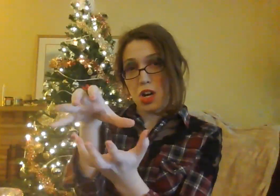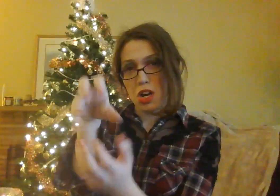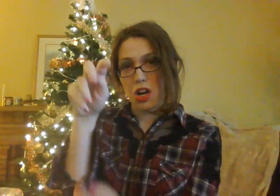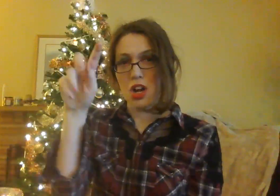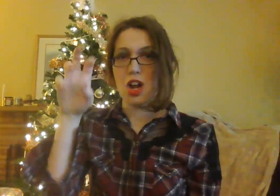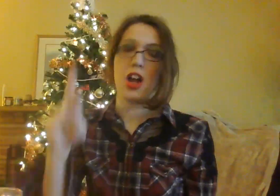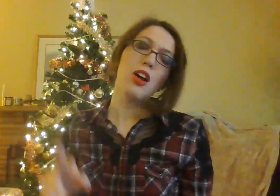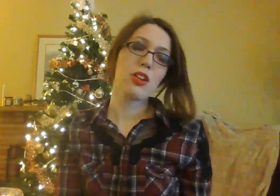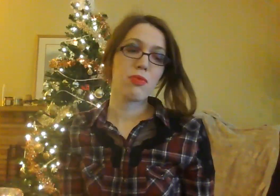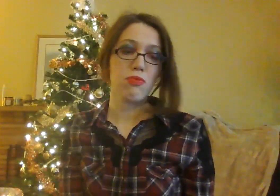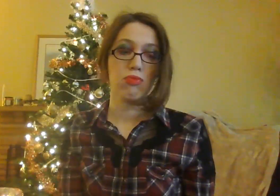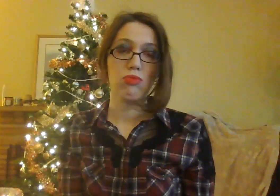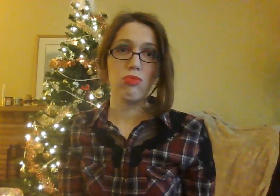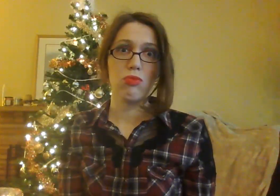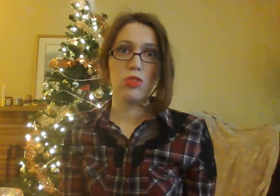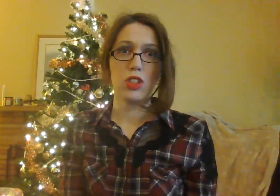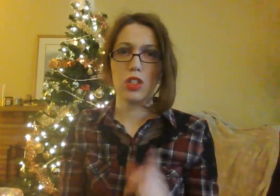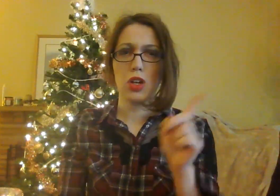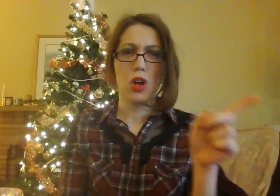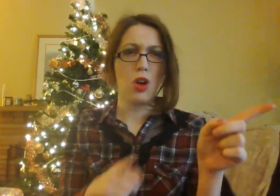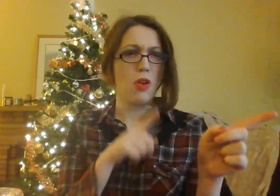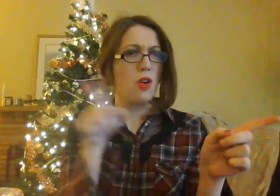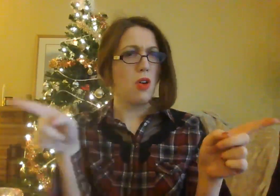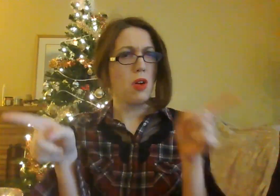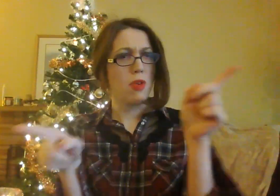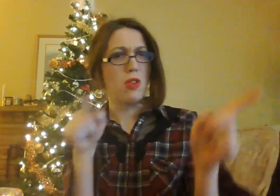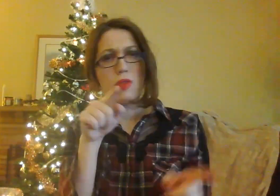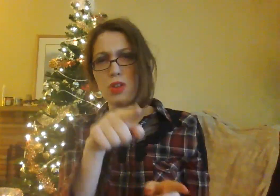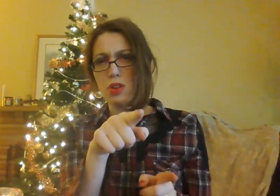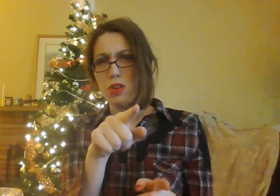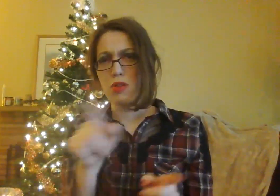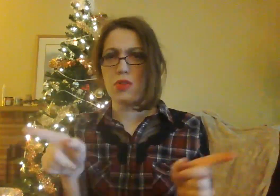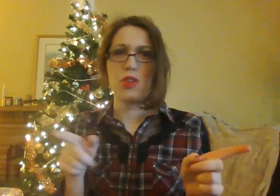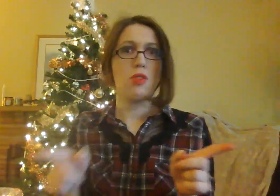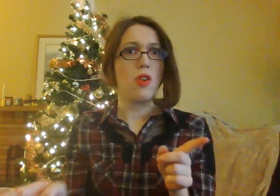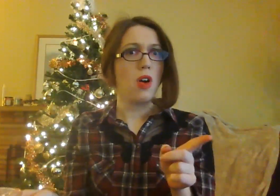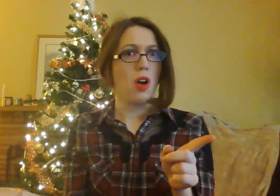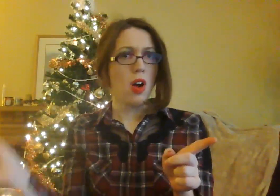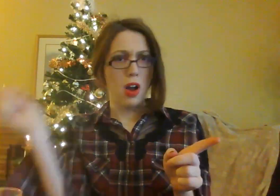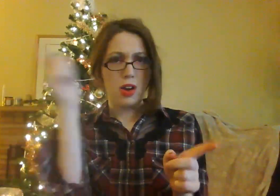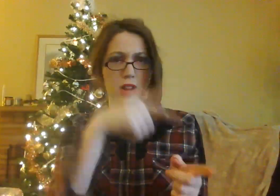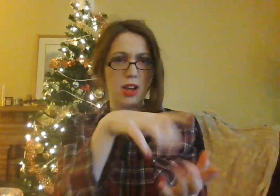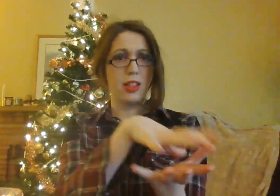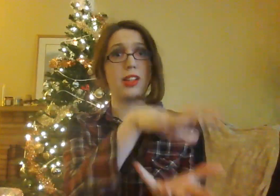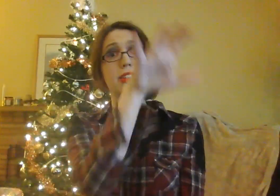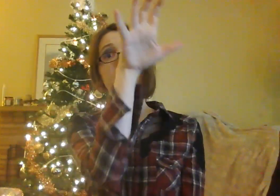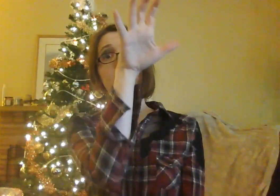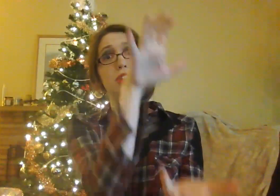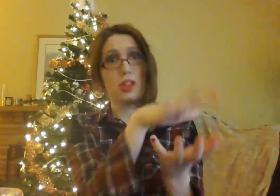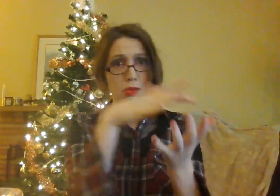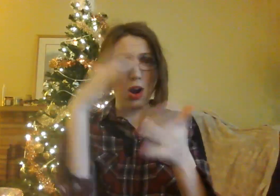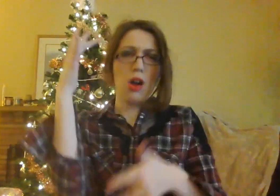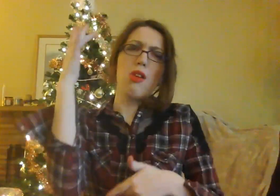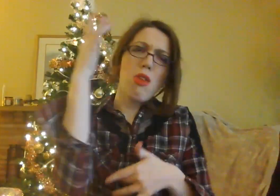Grinch. Given the choice between the two of you, I'd take the seasick crocodile.